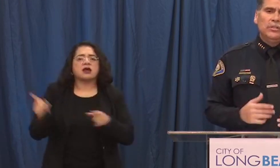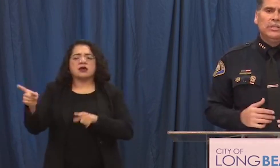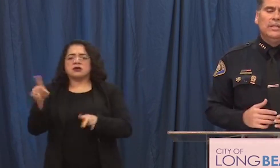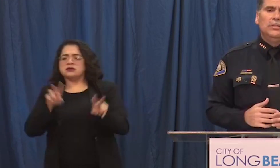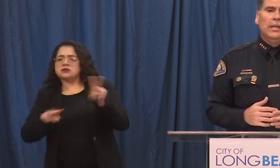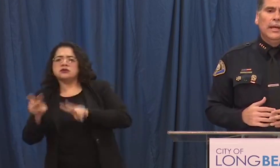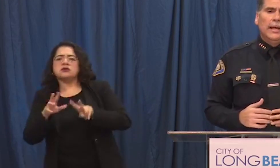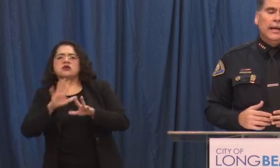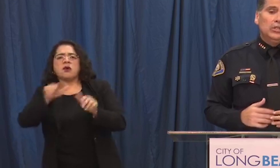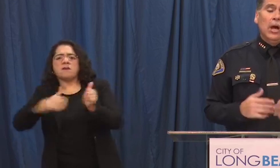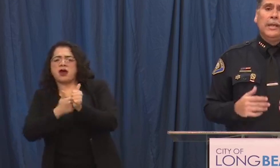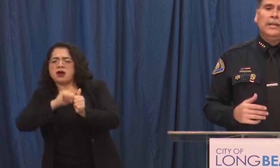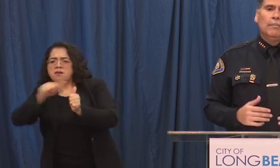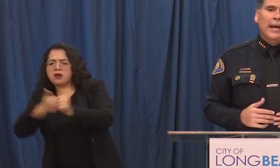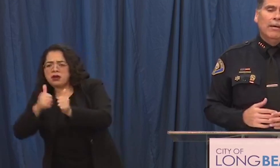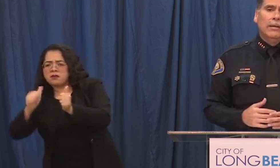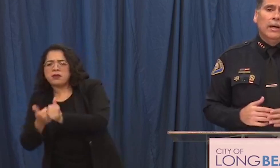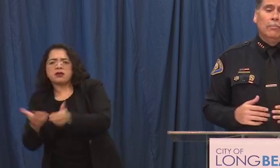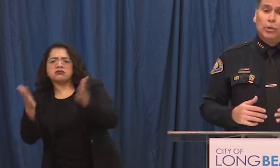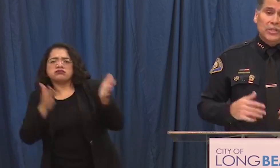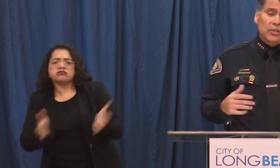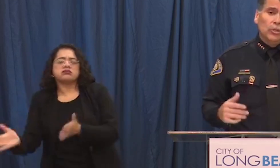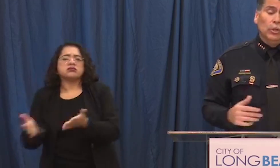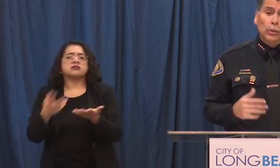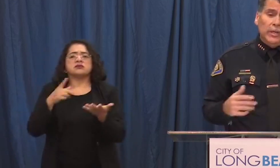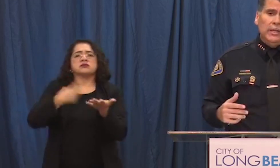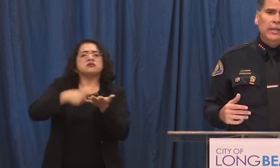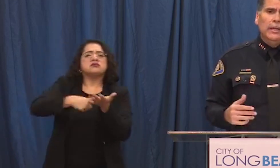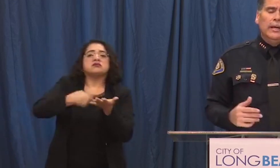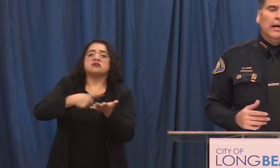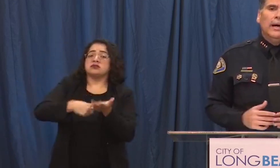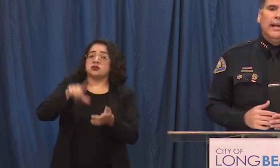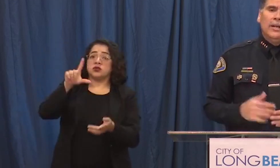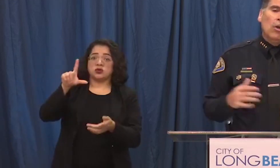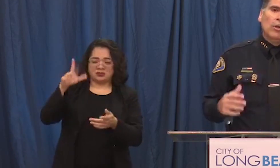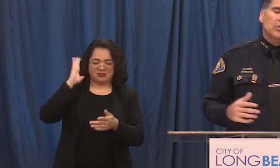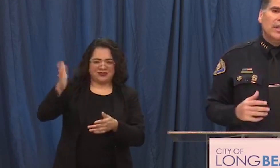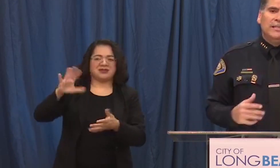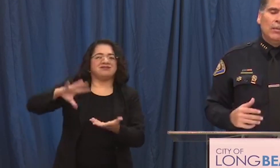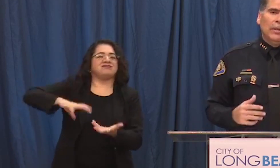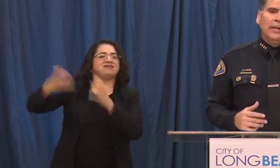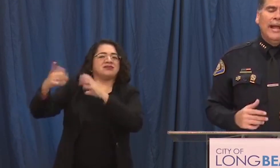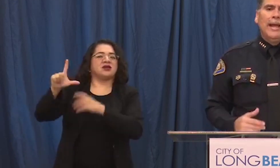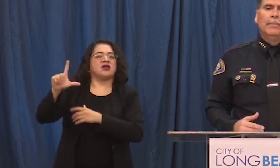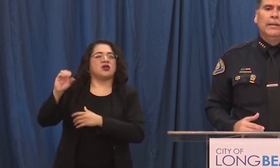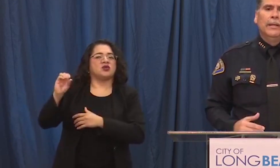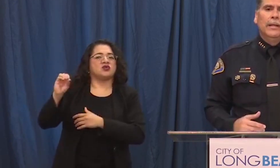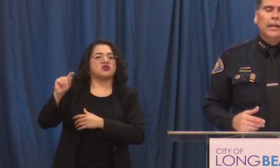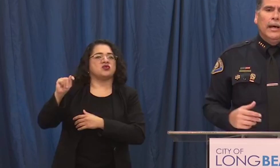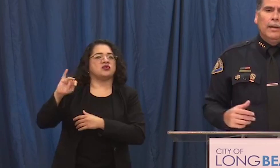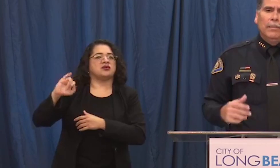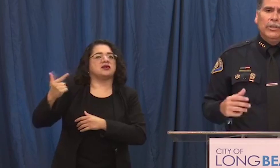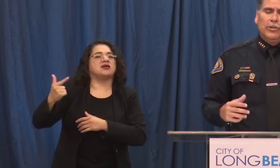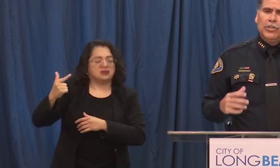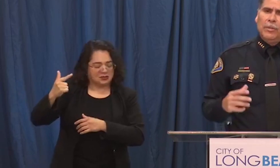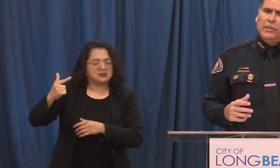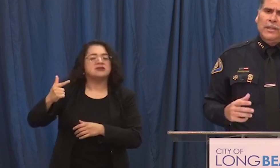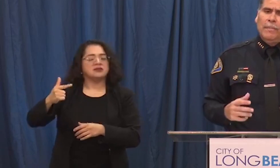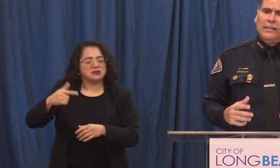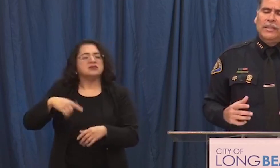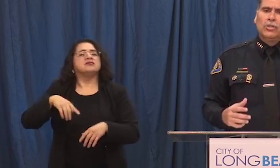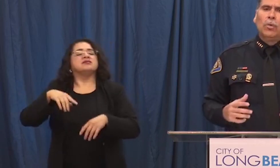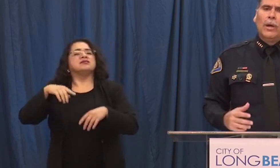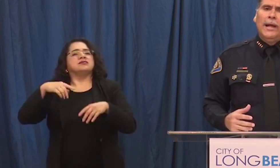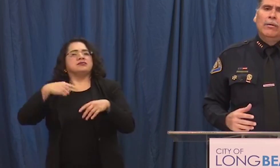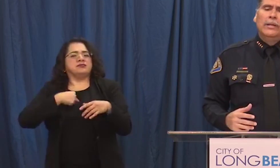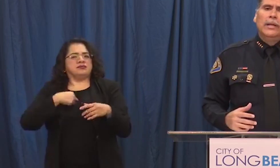contingencies uh talking about uh potential looting uh and all those things that were going to happen uh but there's something